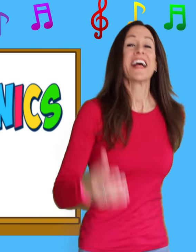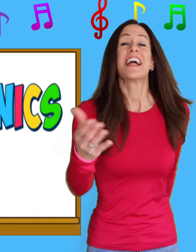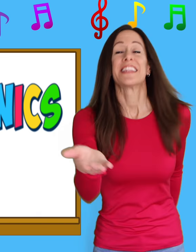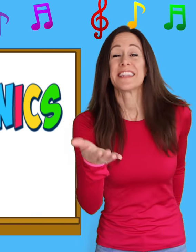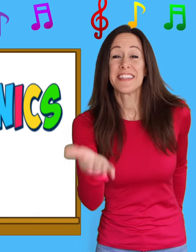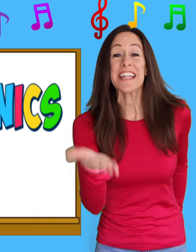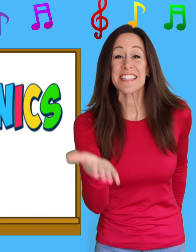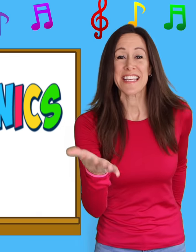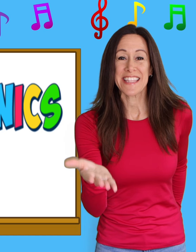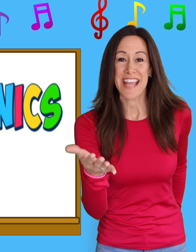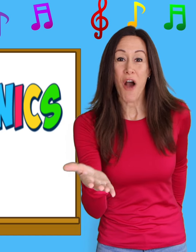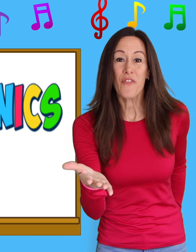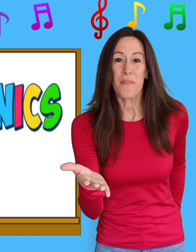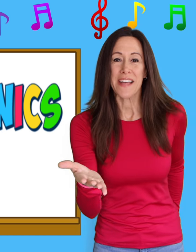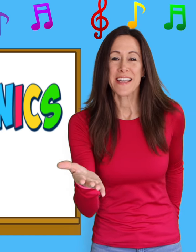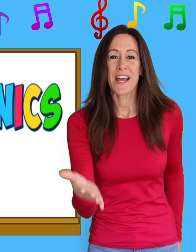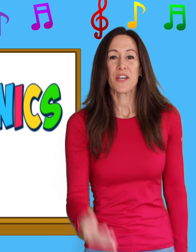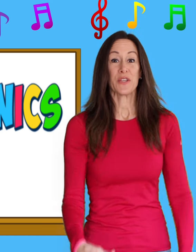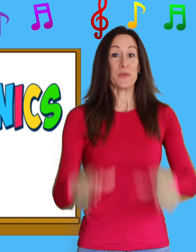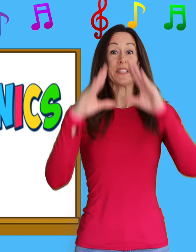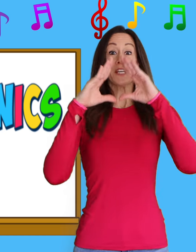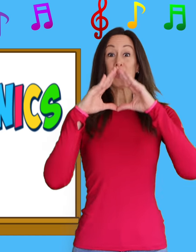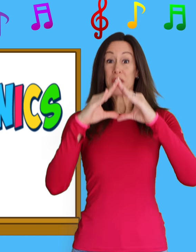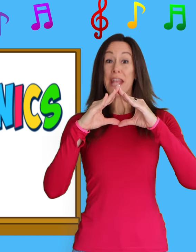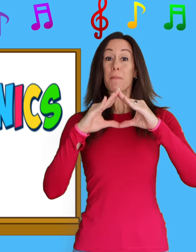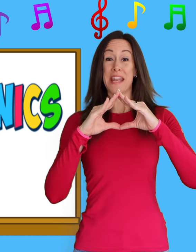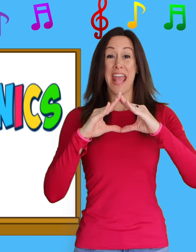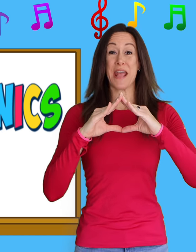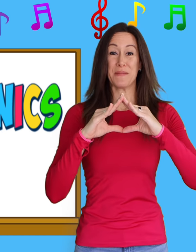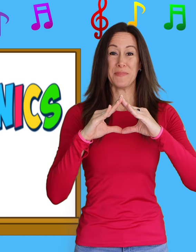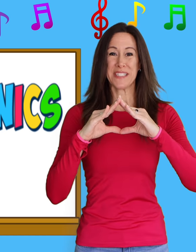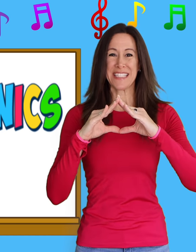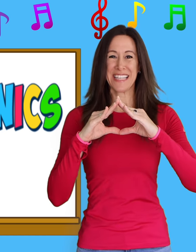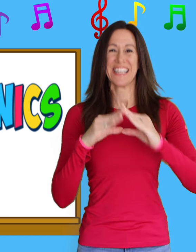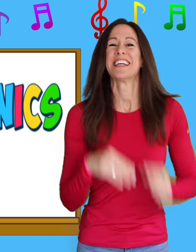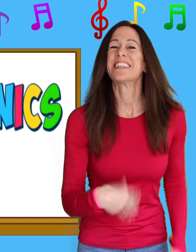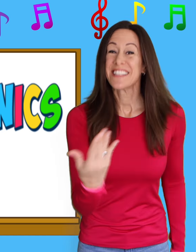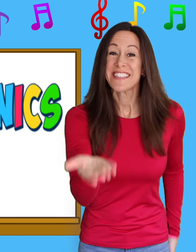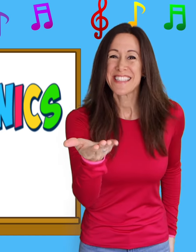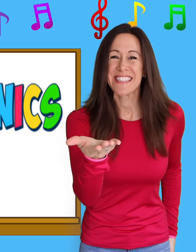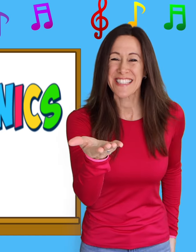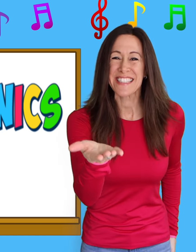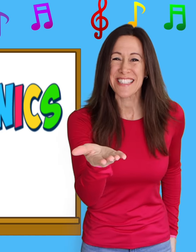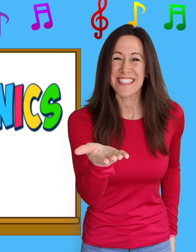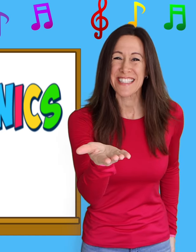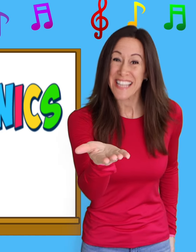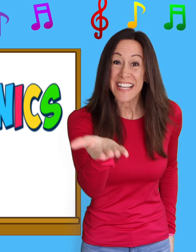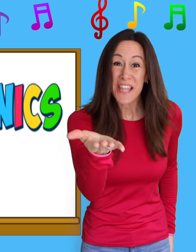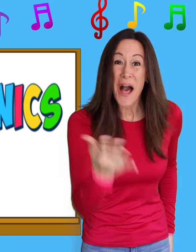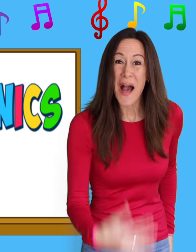Let's sing the alphabet using shape names Sing along!